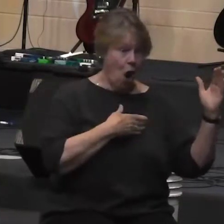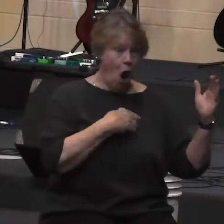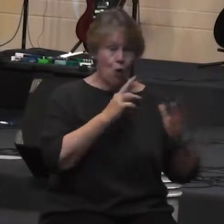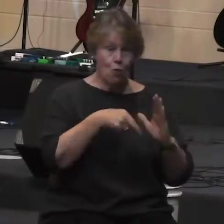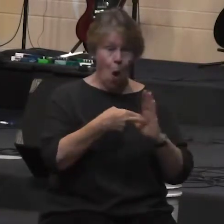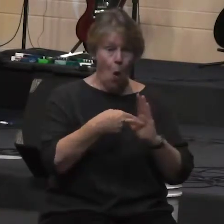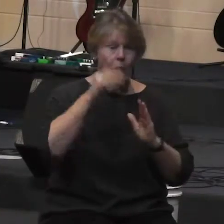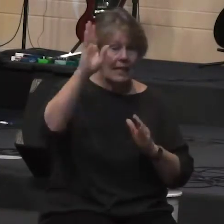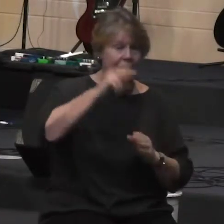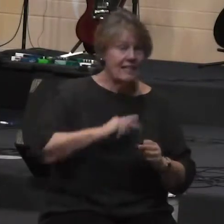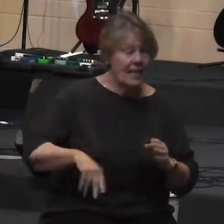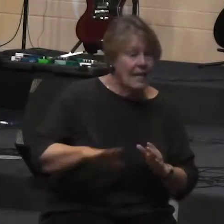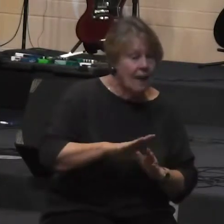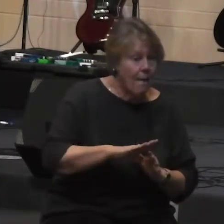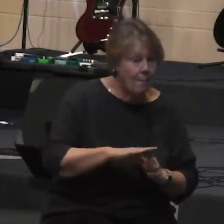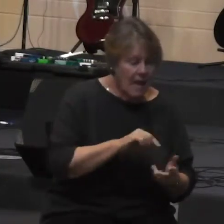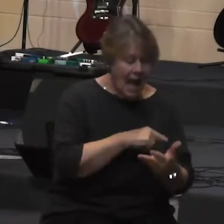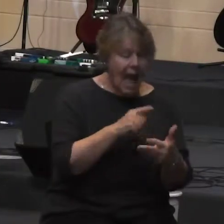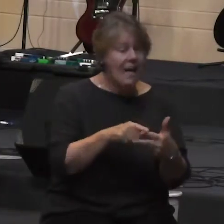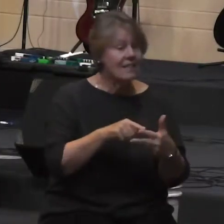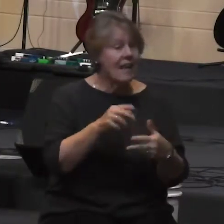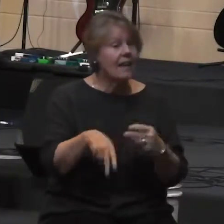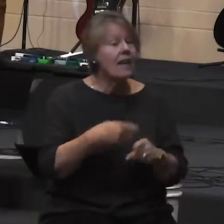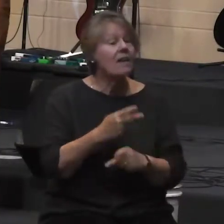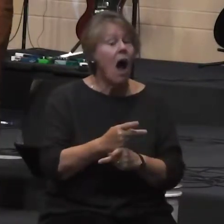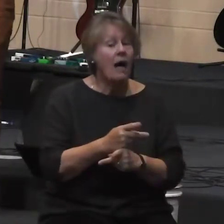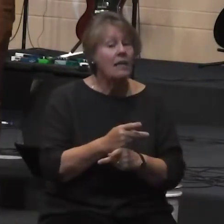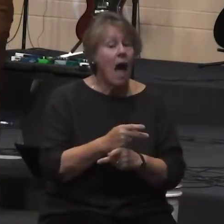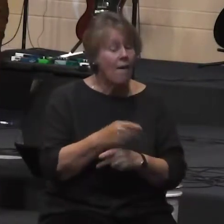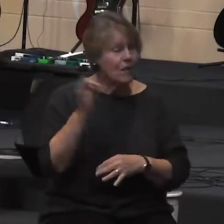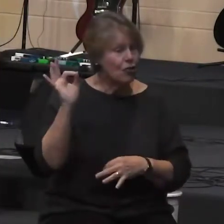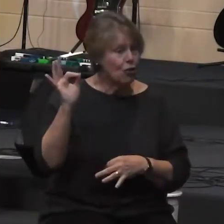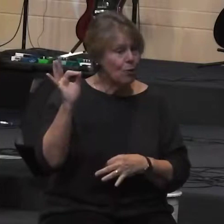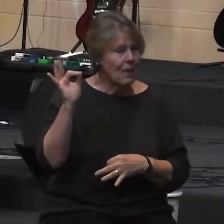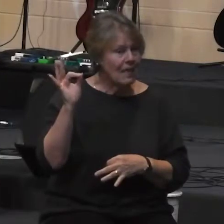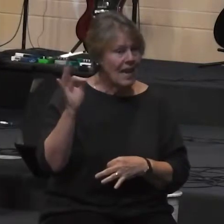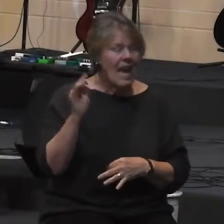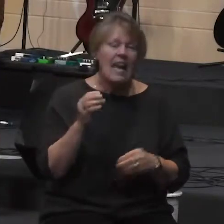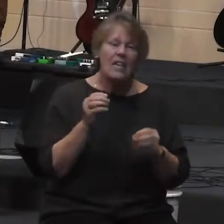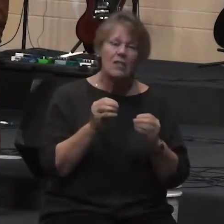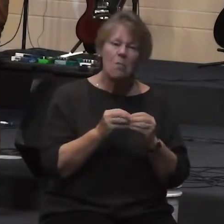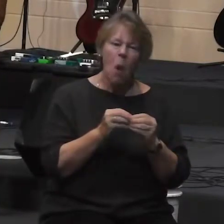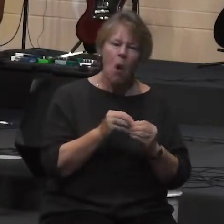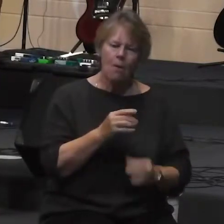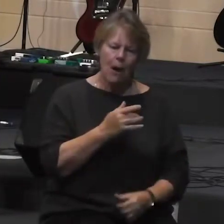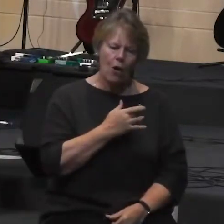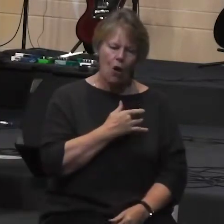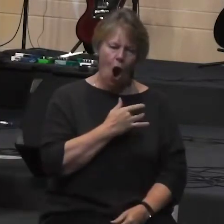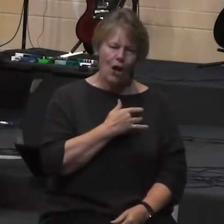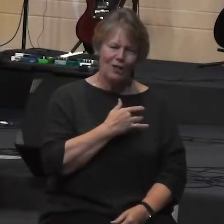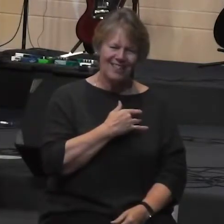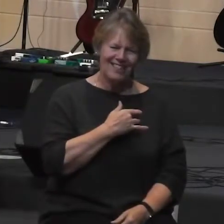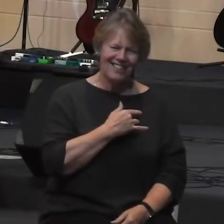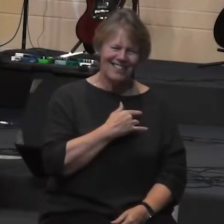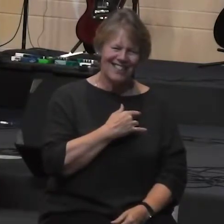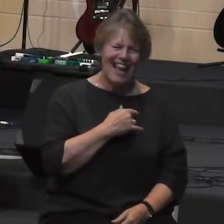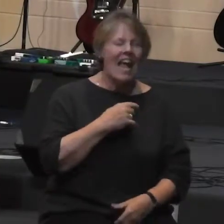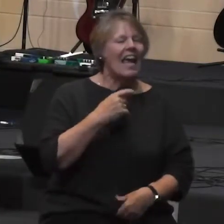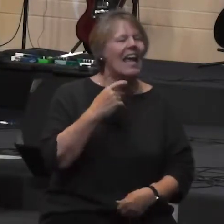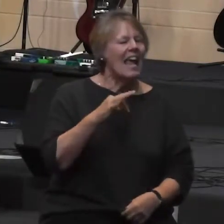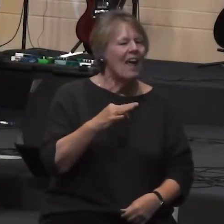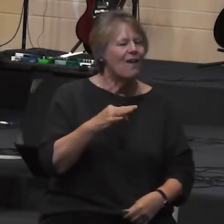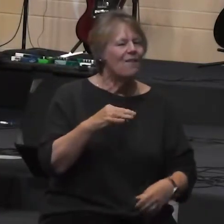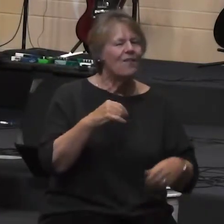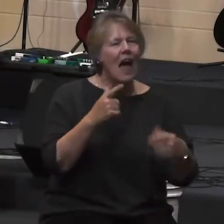Another type of the sermon is a little more about our hearts. If the message of scripture stays in our heads the whole time, it's not